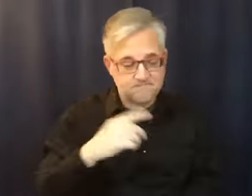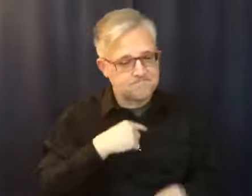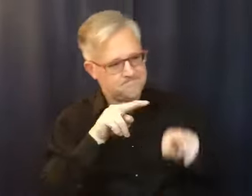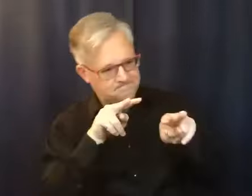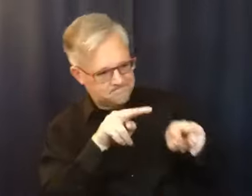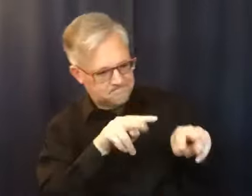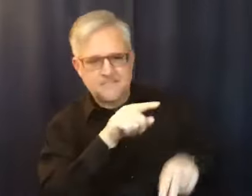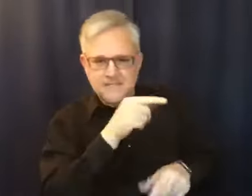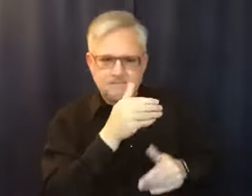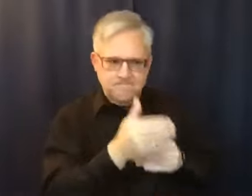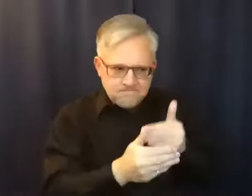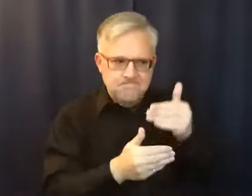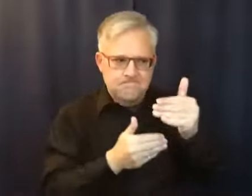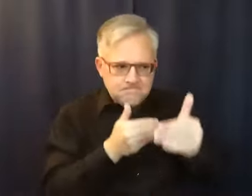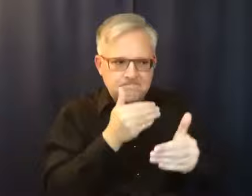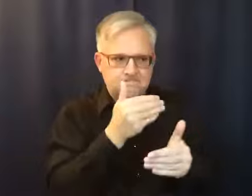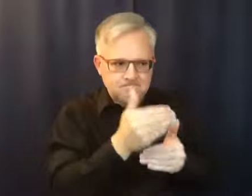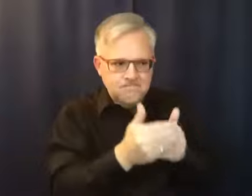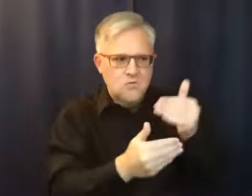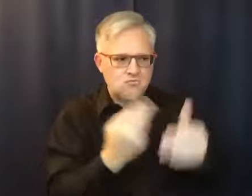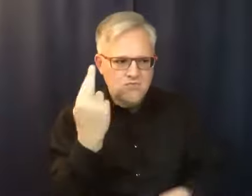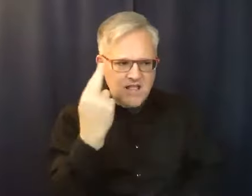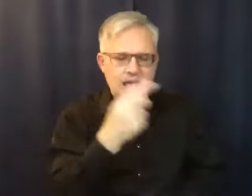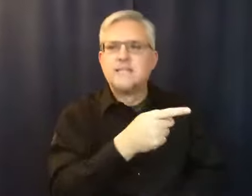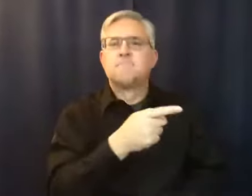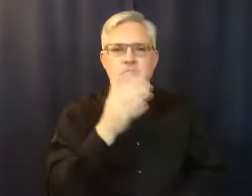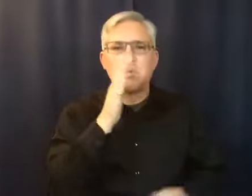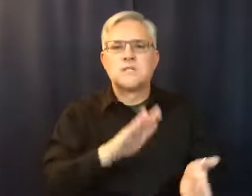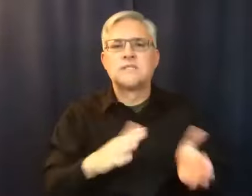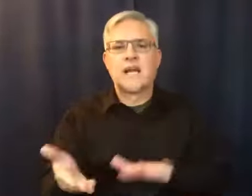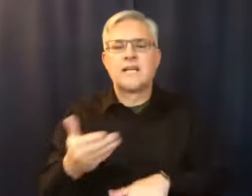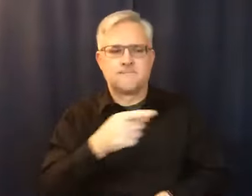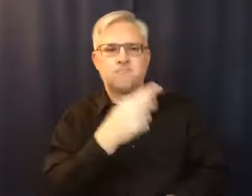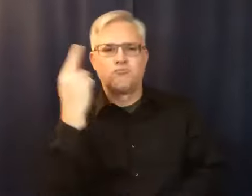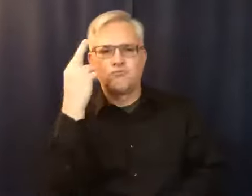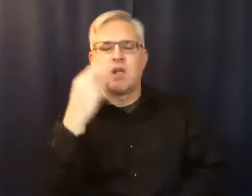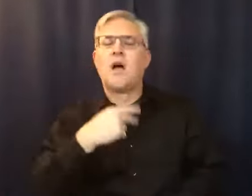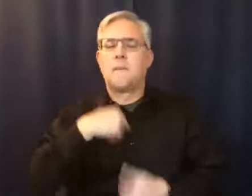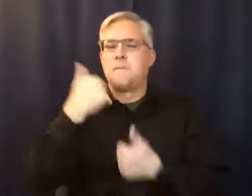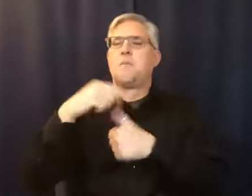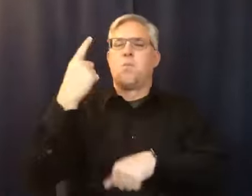that he wasn't going to make it. I remember once we had to take him to the hospital because he had tried suicide.